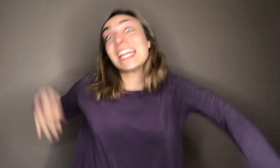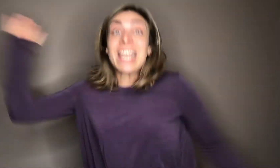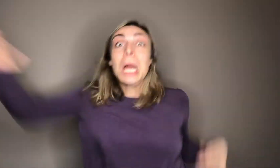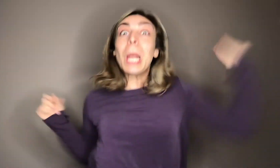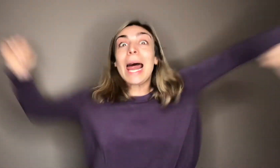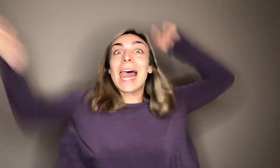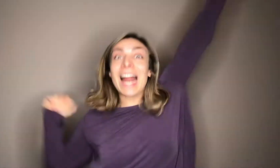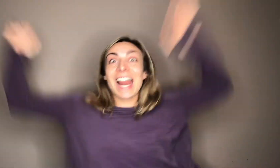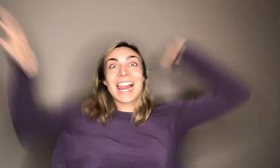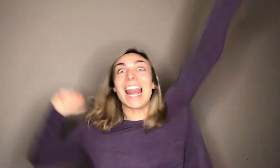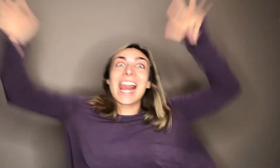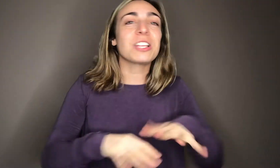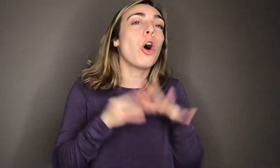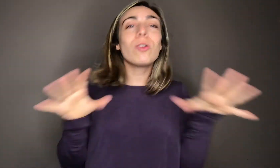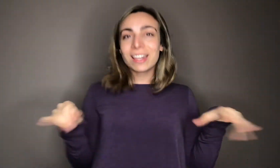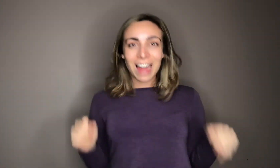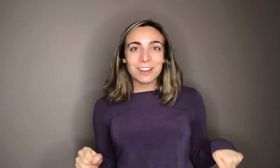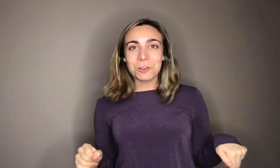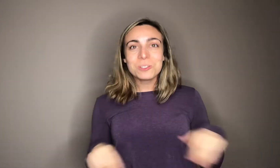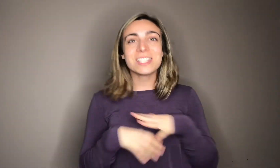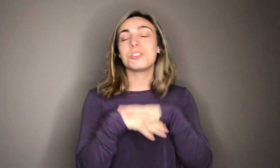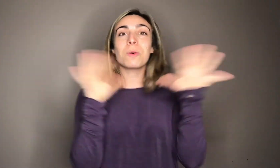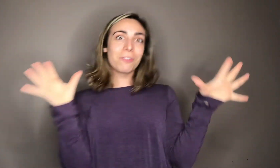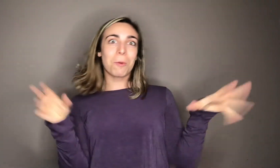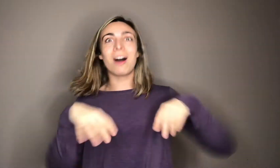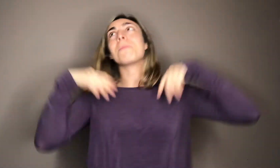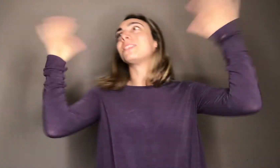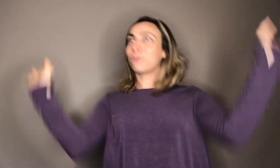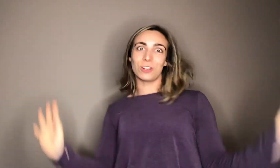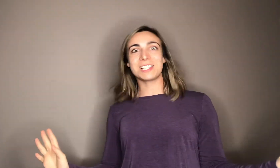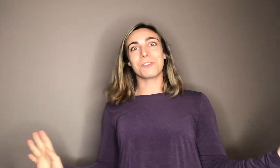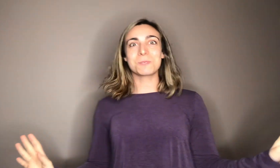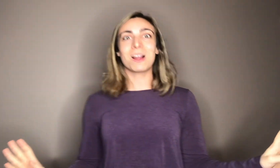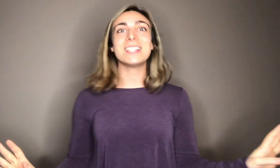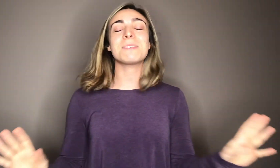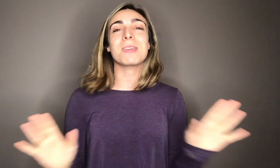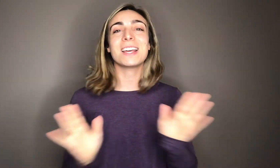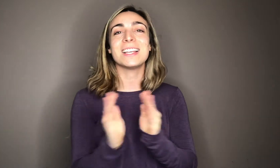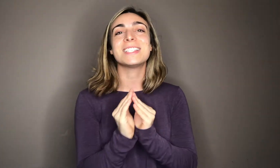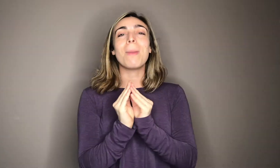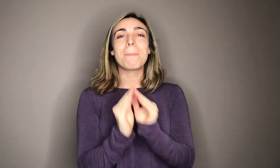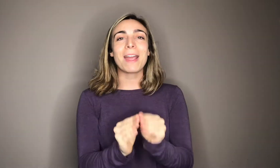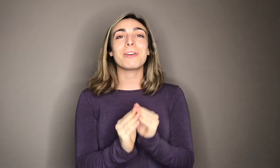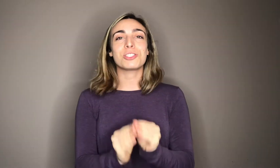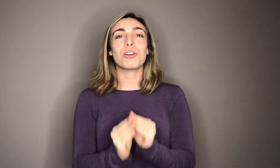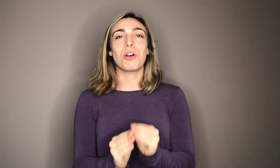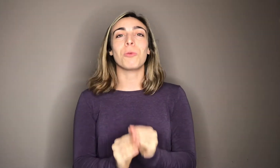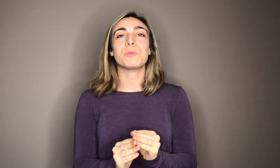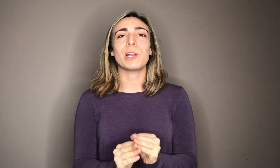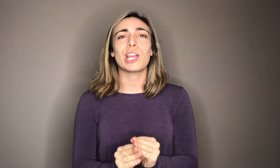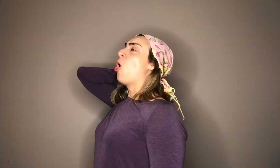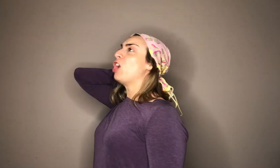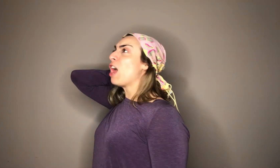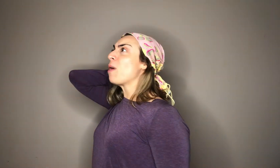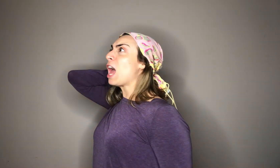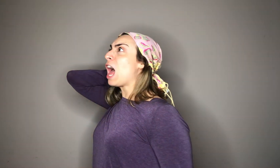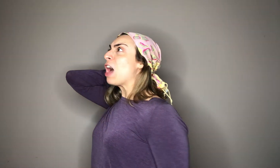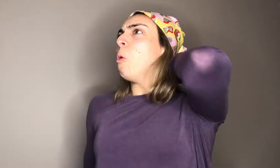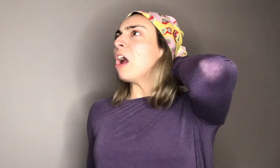could like like totally let loose and do whatever I want to be fully self-expressed because my parents aren't home to be like oh yeah why